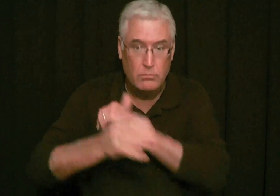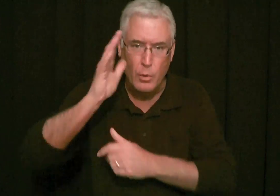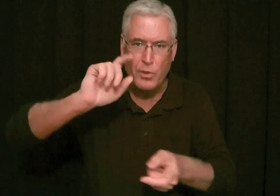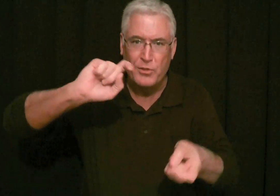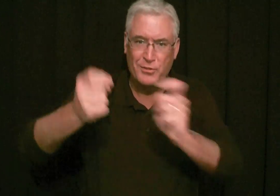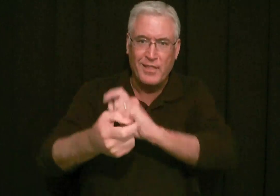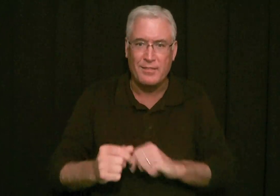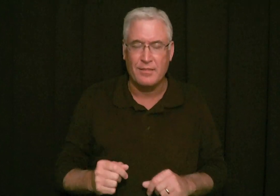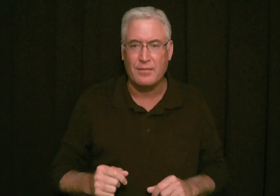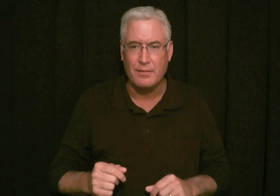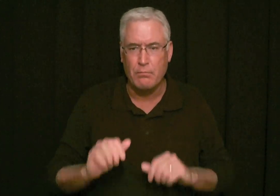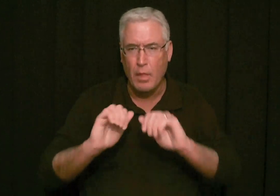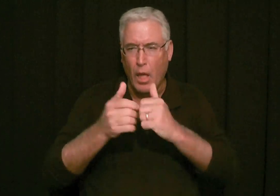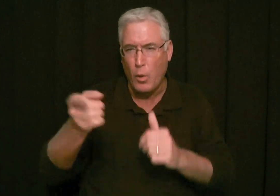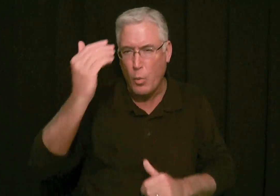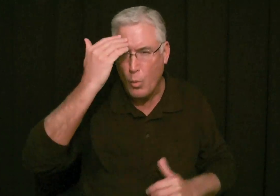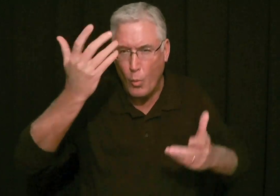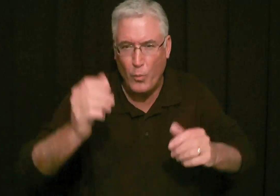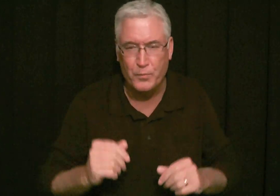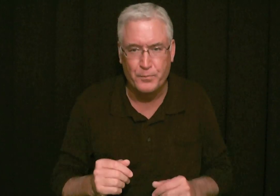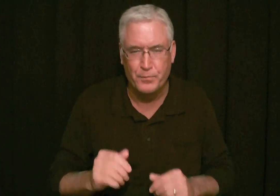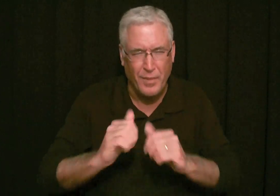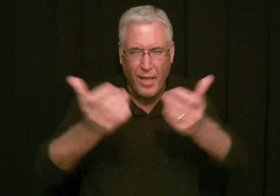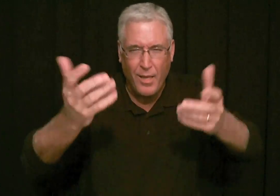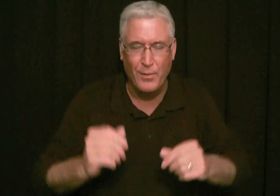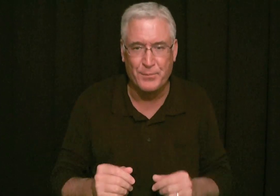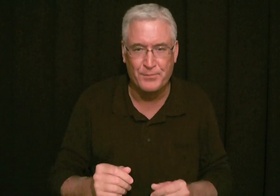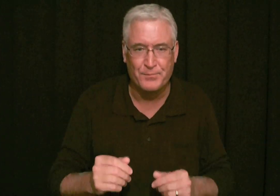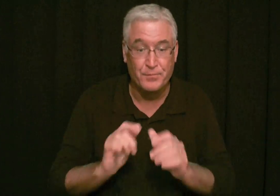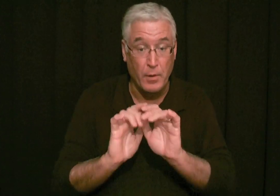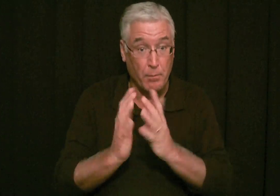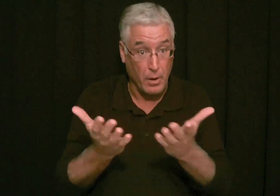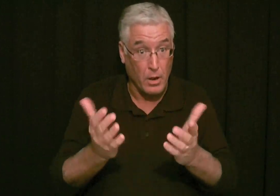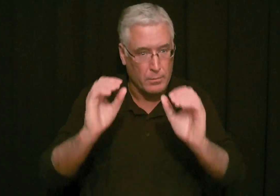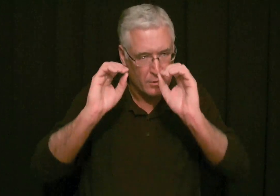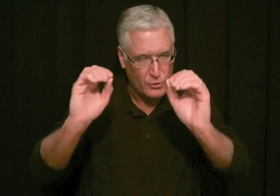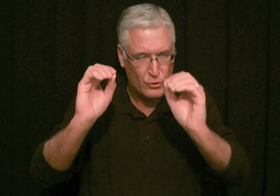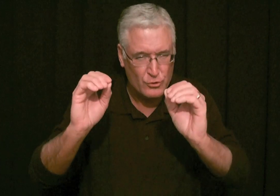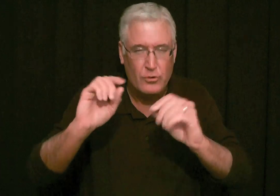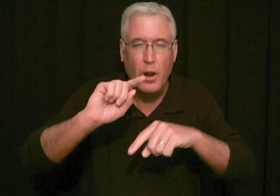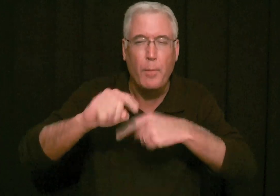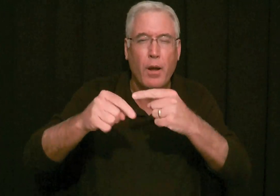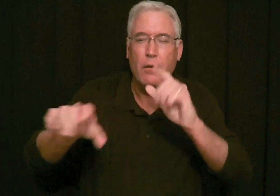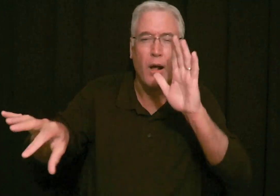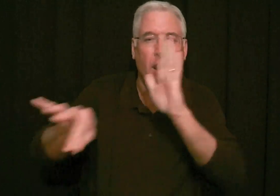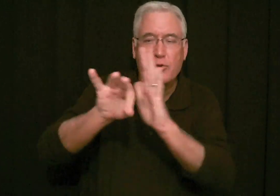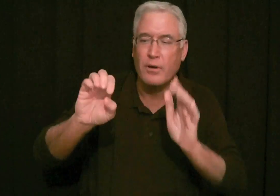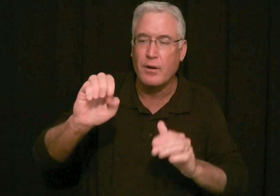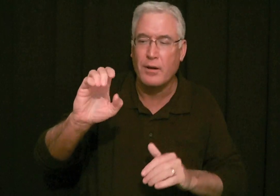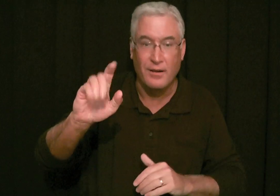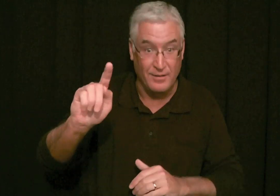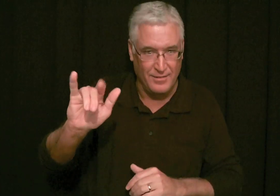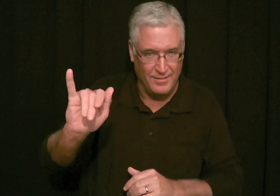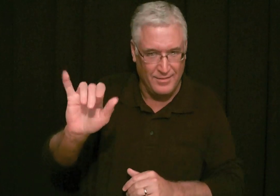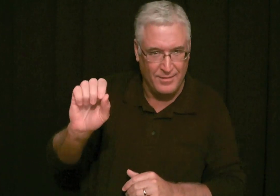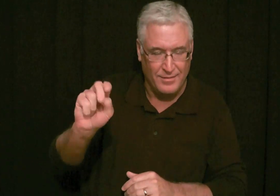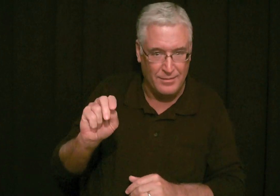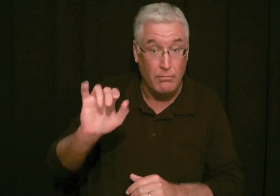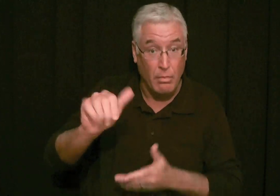that there were people in other countries that would be converted. How did he know? Well, he knew because he was taught at the doctrine of election